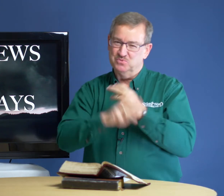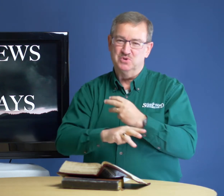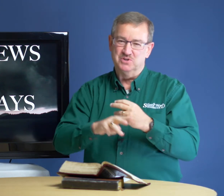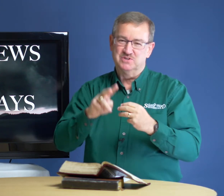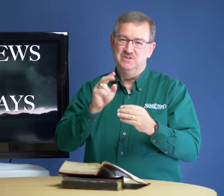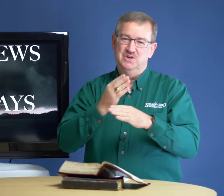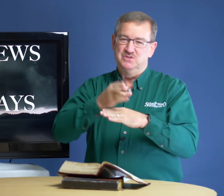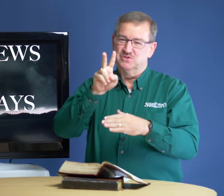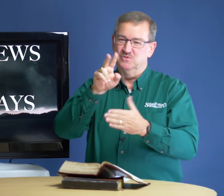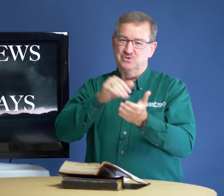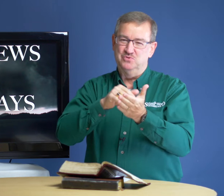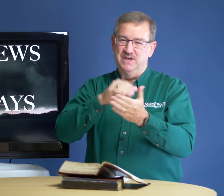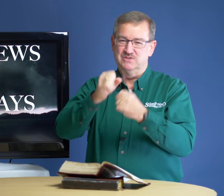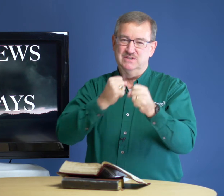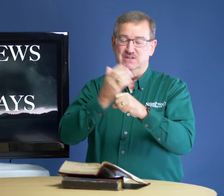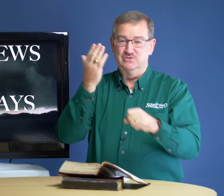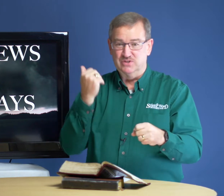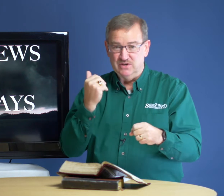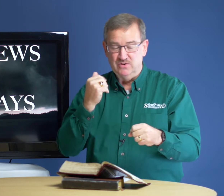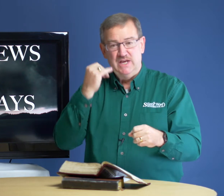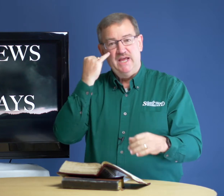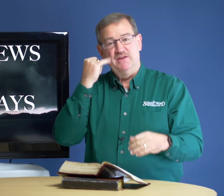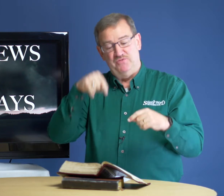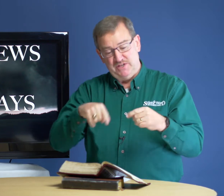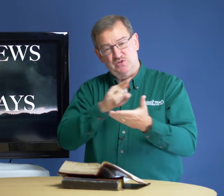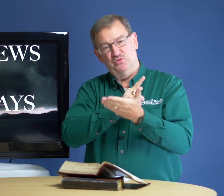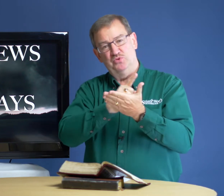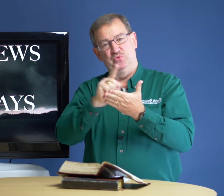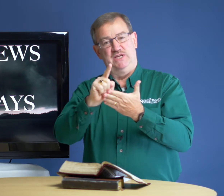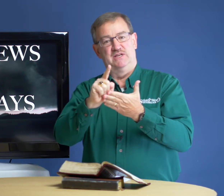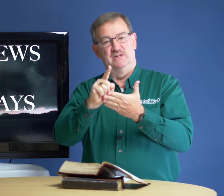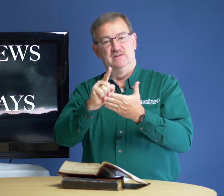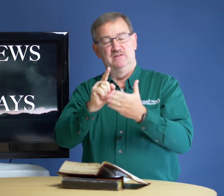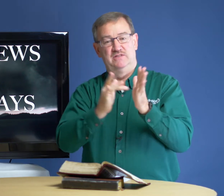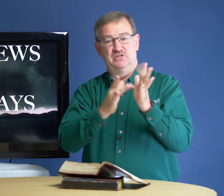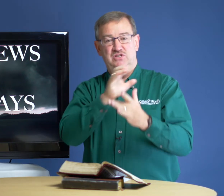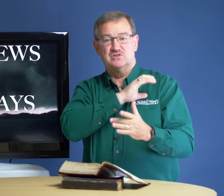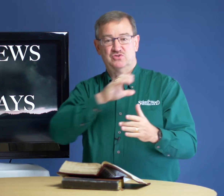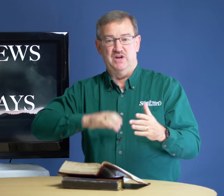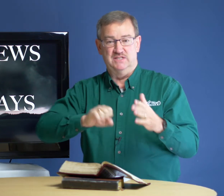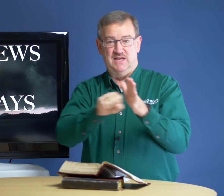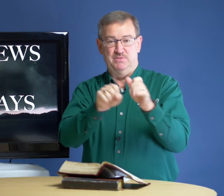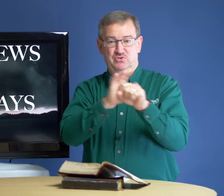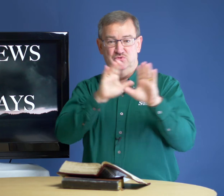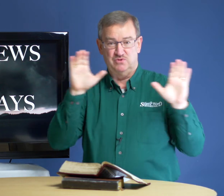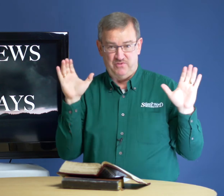worse just over 2000 years ago. If this were the week that Jesus Christ had been crucified